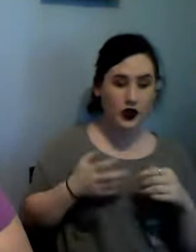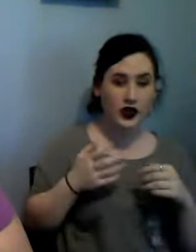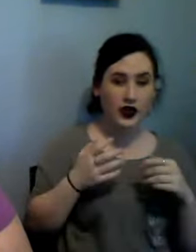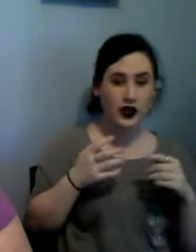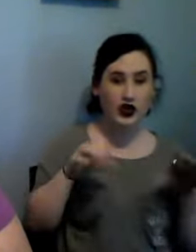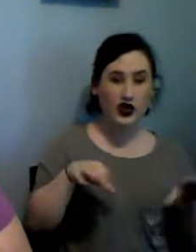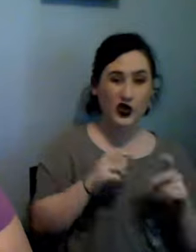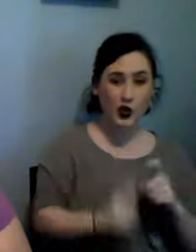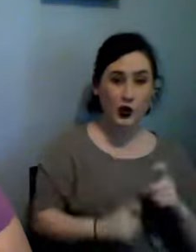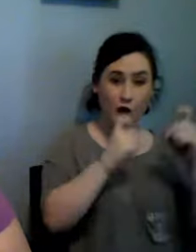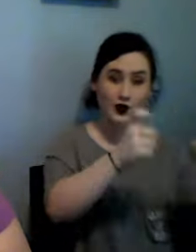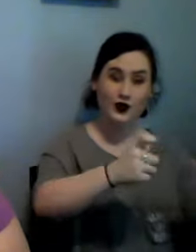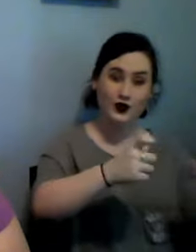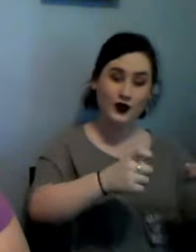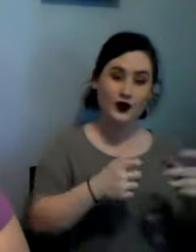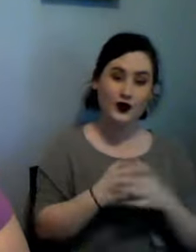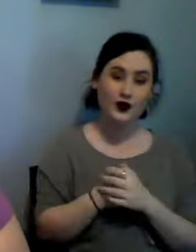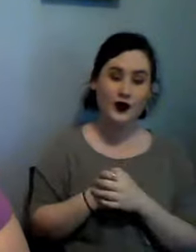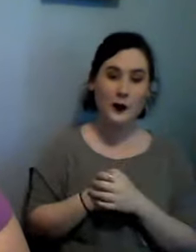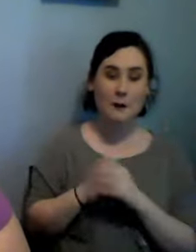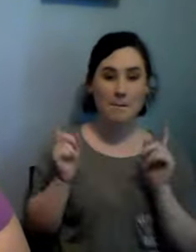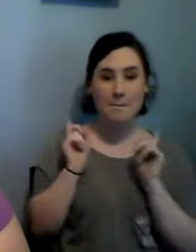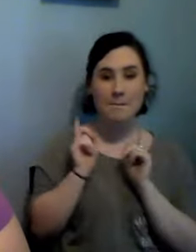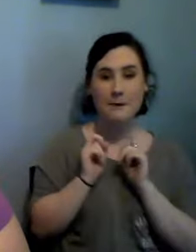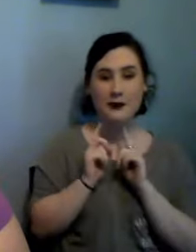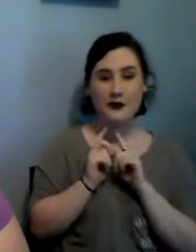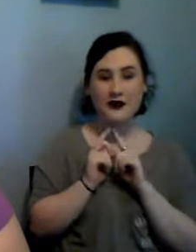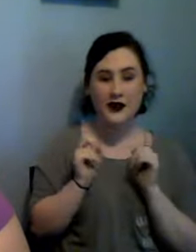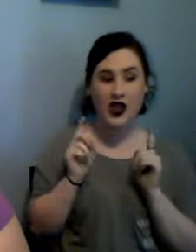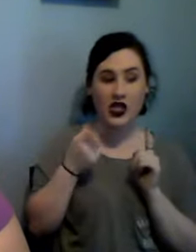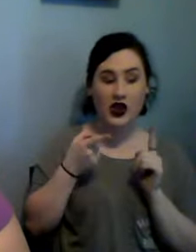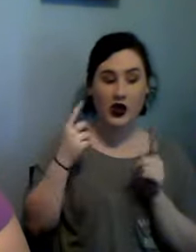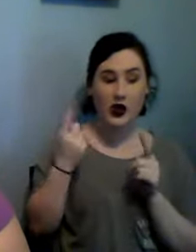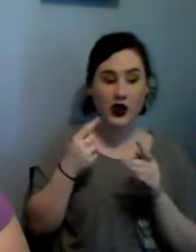the only time I play by the rules is with my children